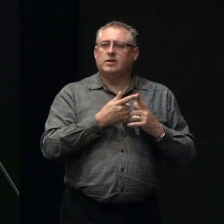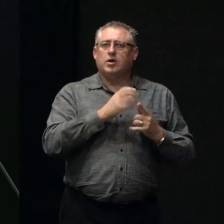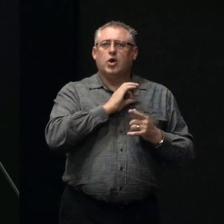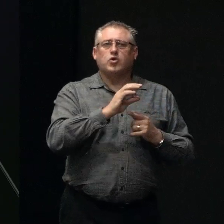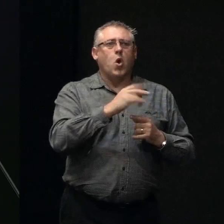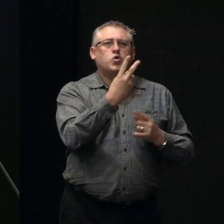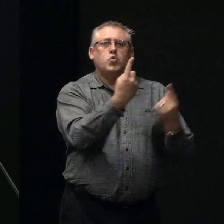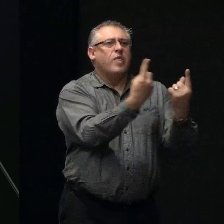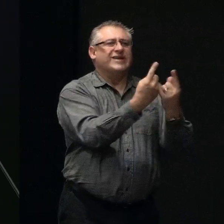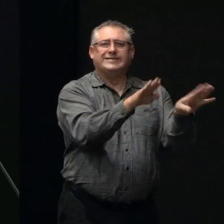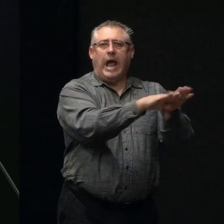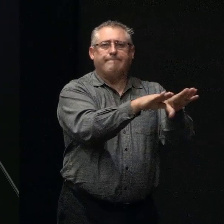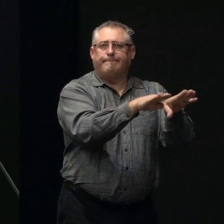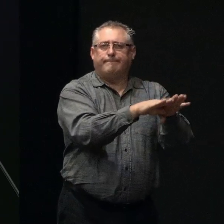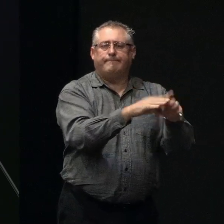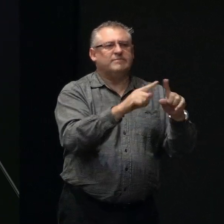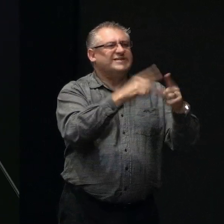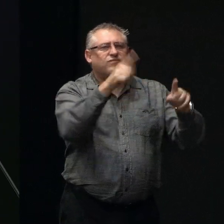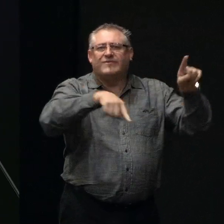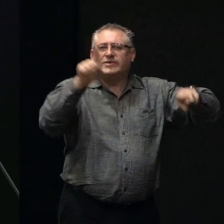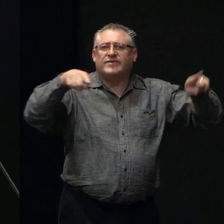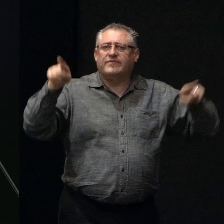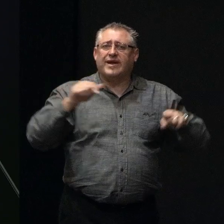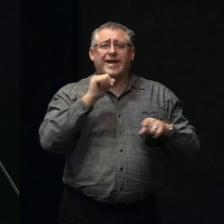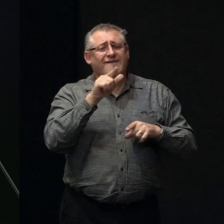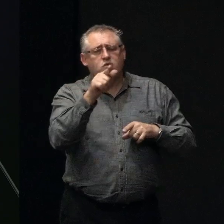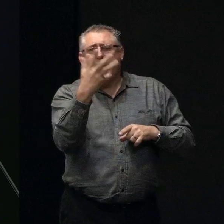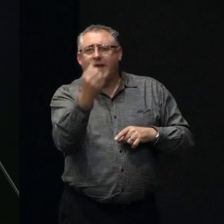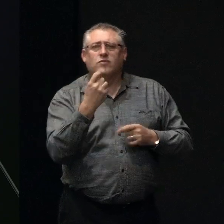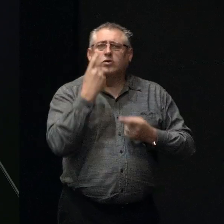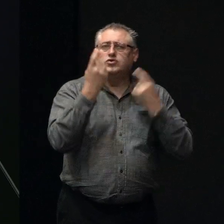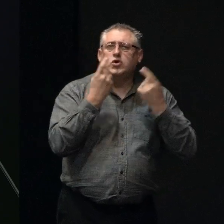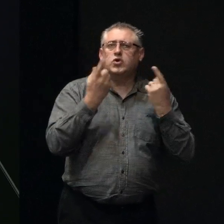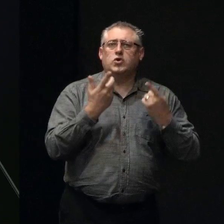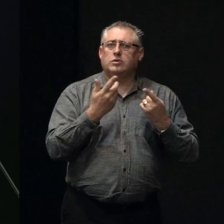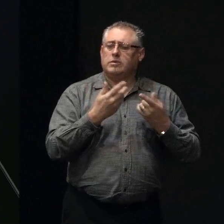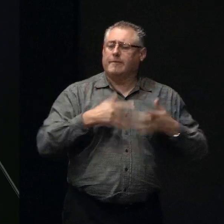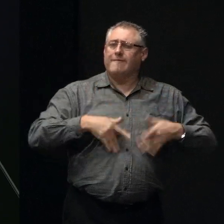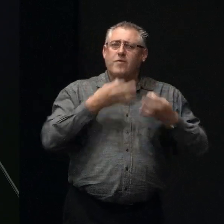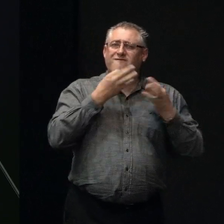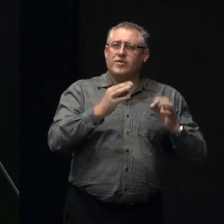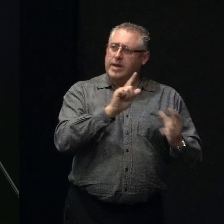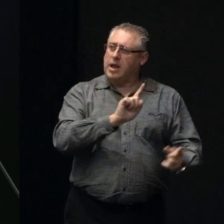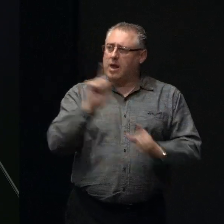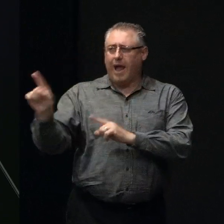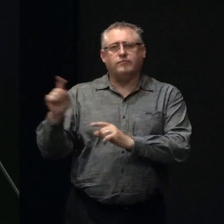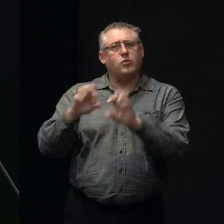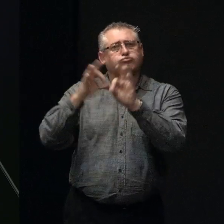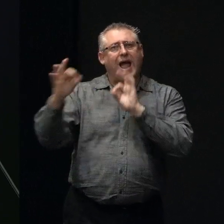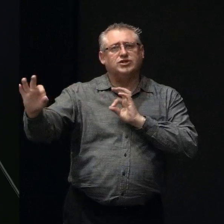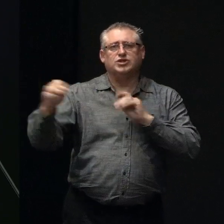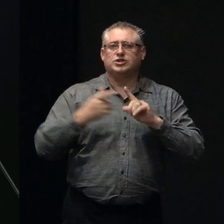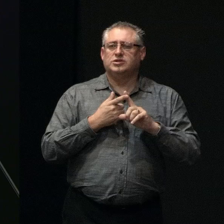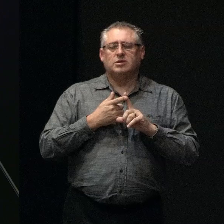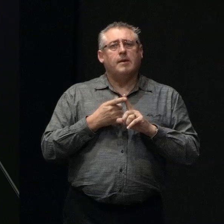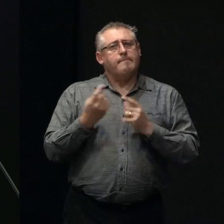no two things are the same. So, as the team have said, if you have some concerns, please feel free to approach your branch. Most of the banks have